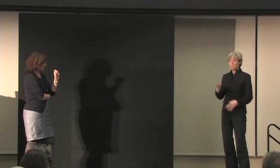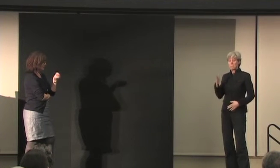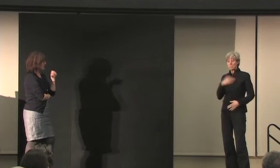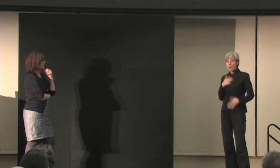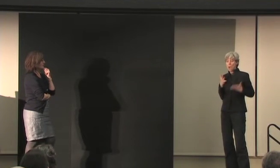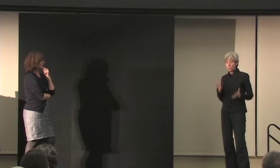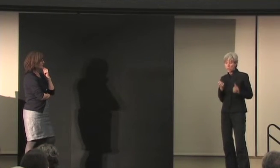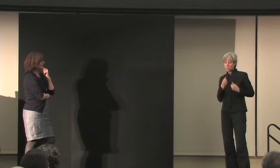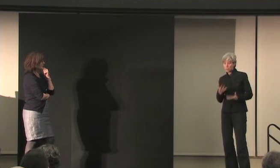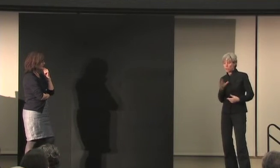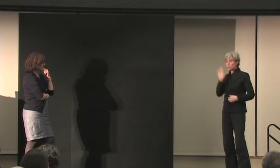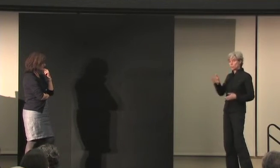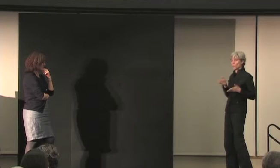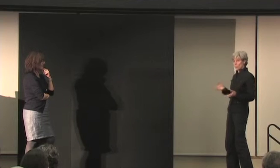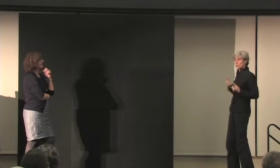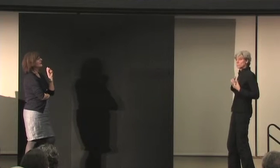well I guess I mean that when the